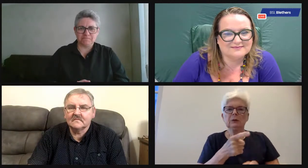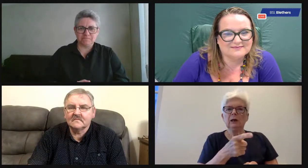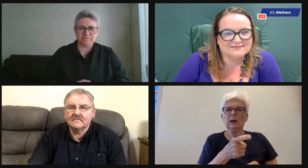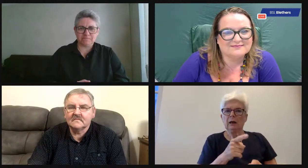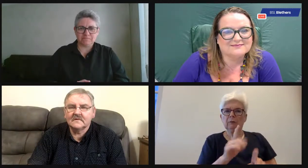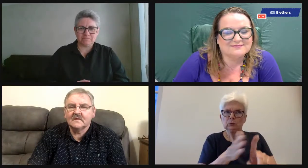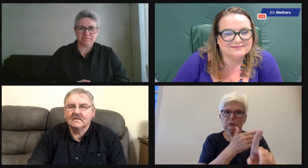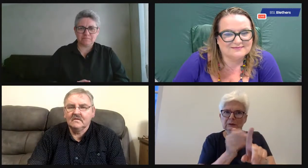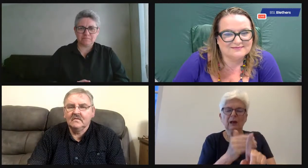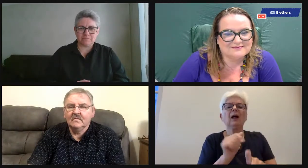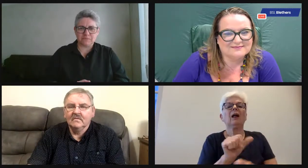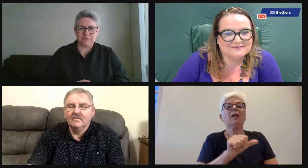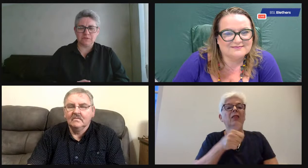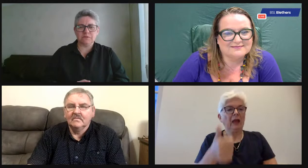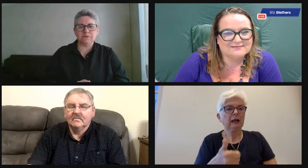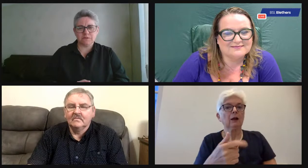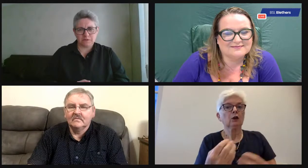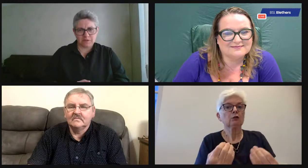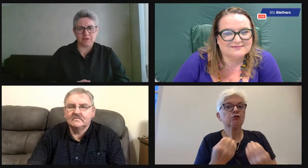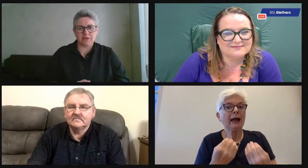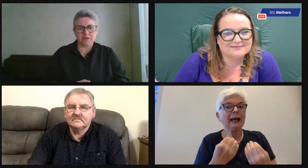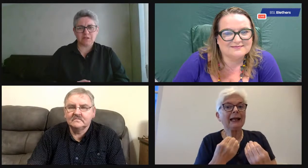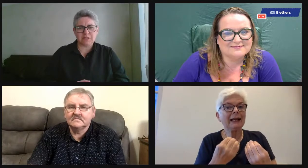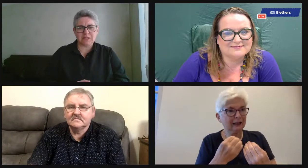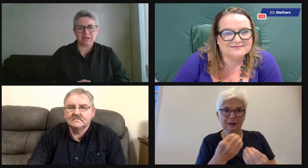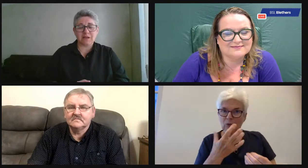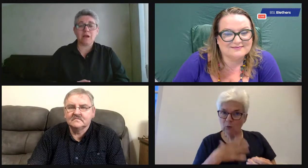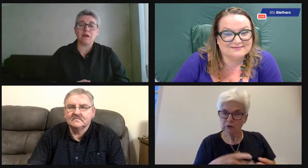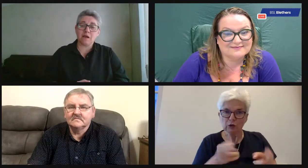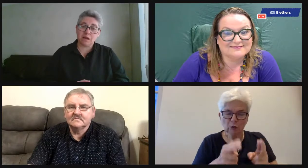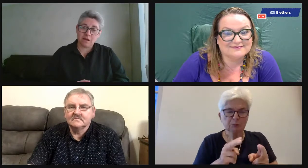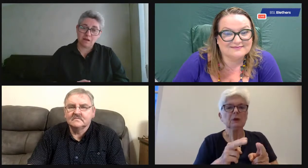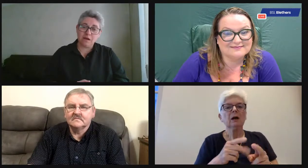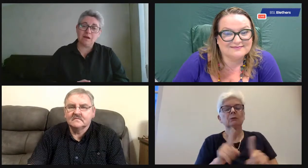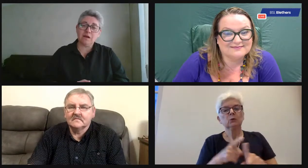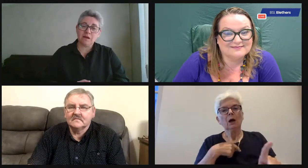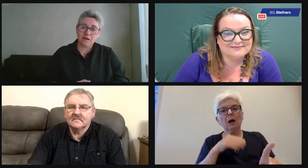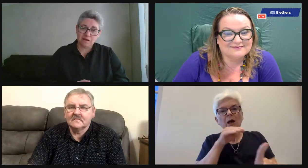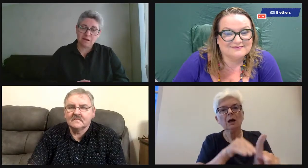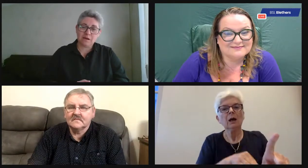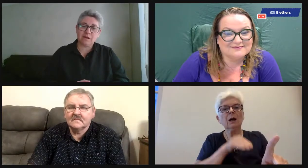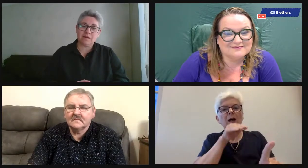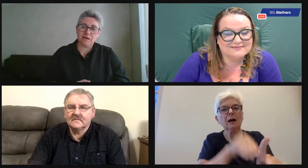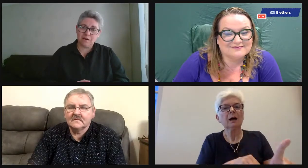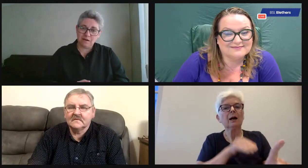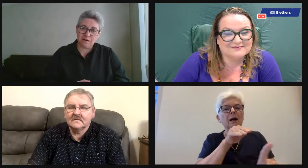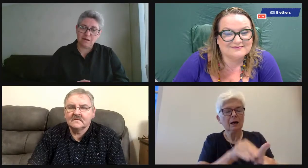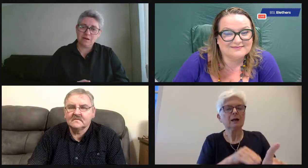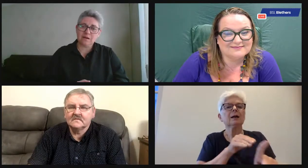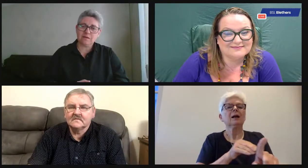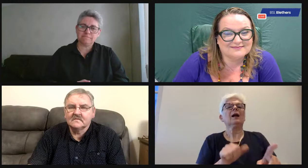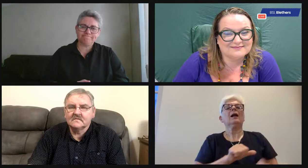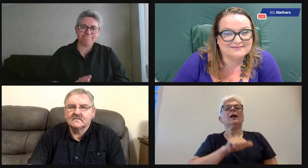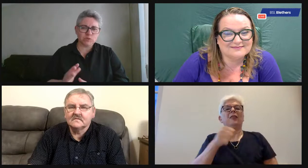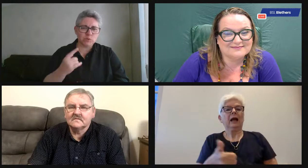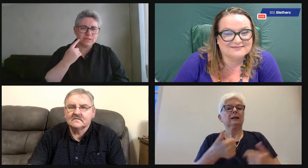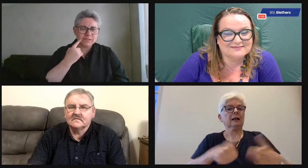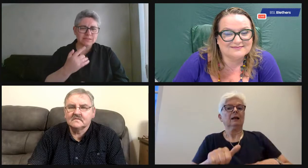But then they changed the date and so on. So it got quite tricky. But then I got through to the training stage. had to really work on them to